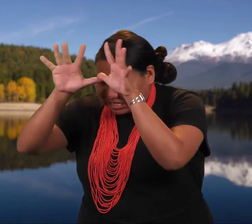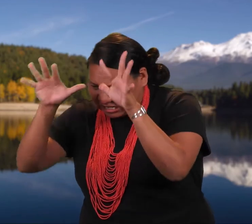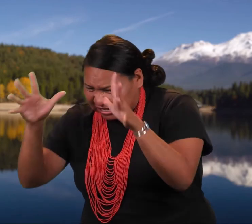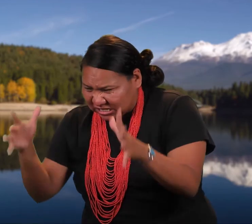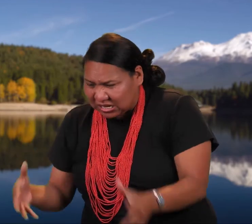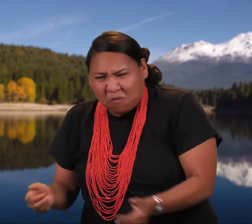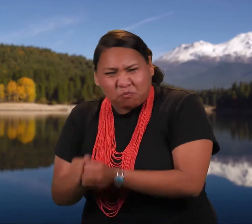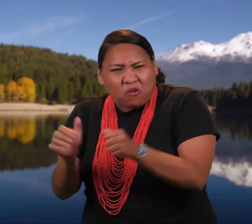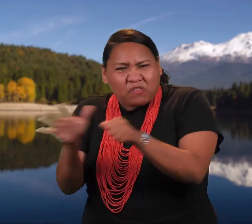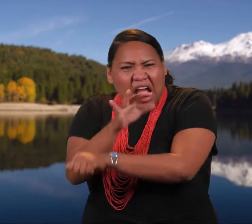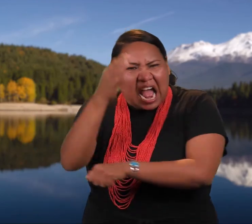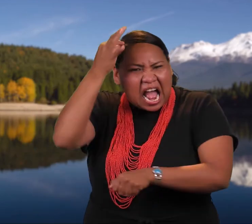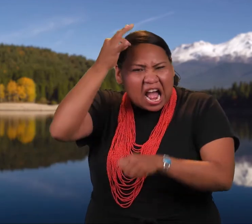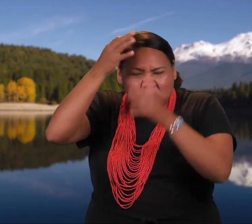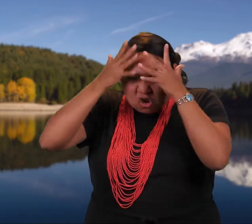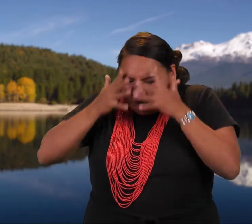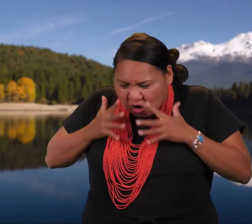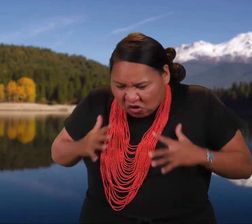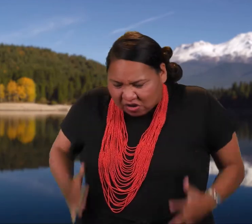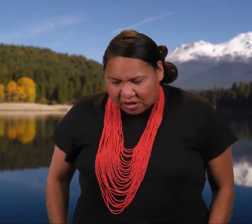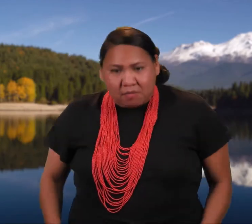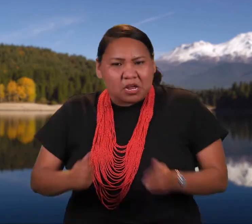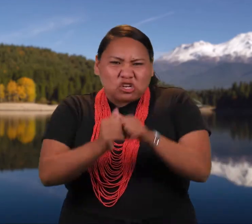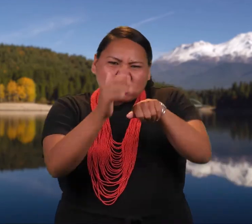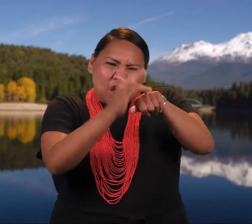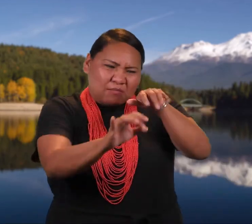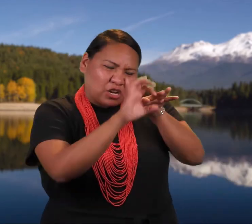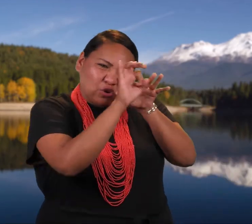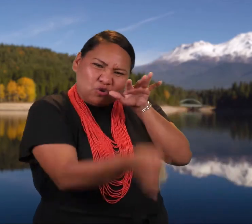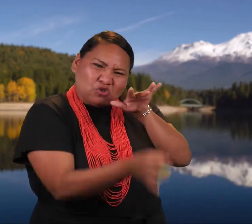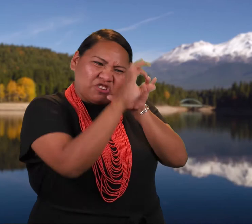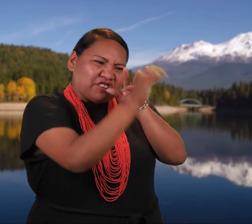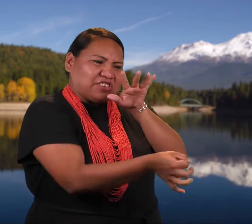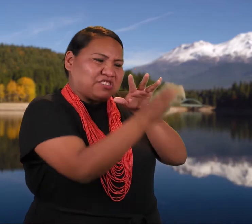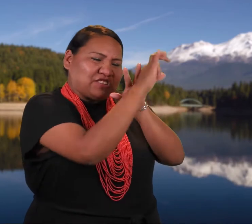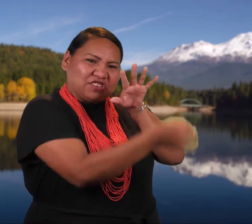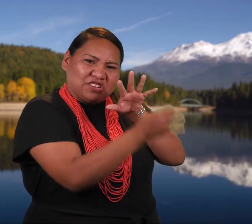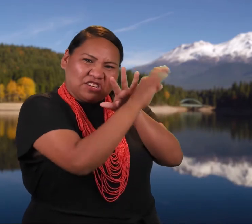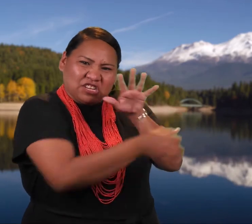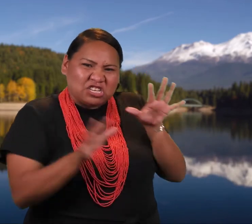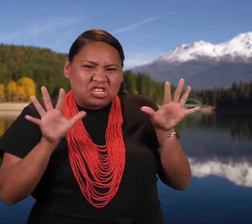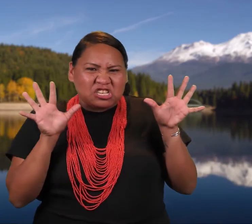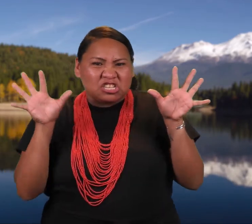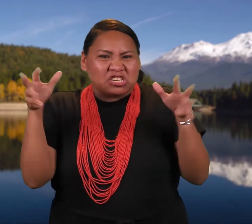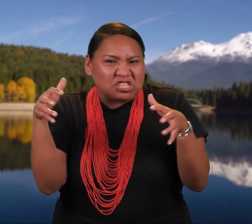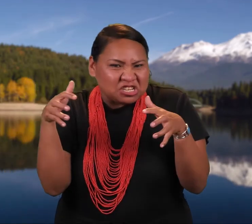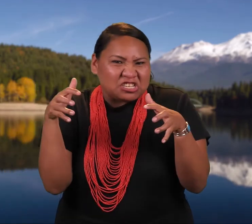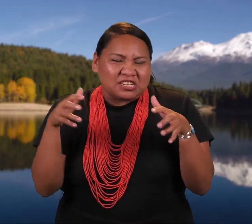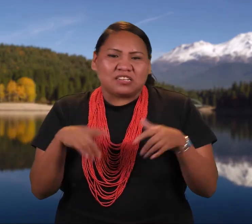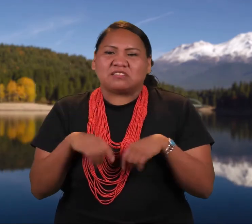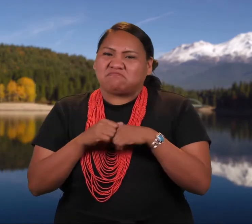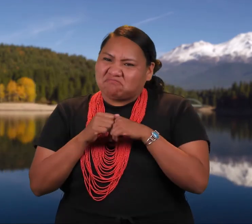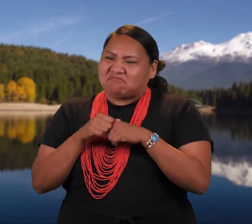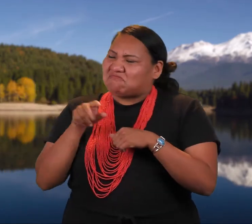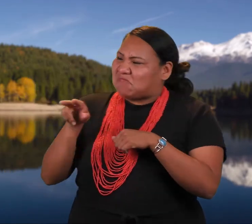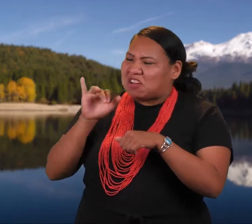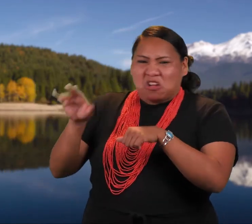Now, when they were first made, the bears were covered with hair and had sharp claws, just as they do today,